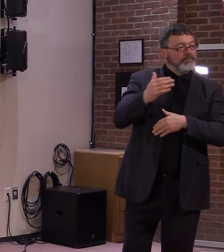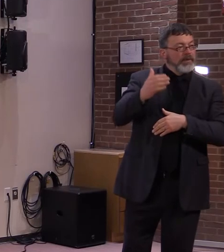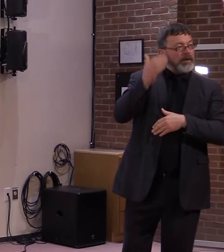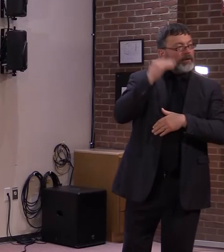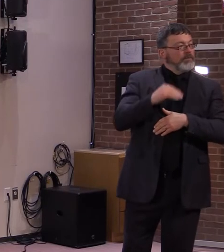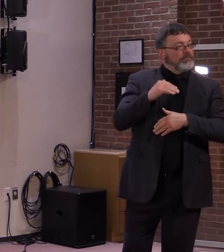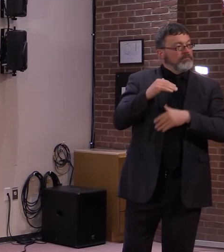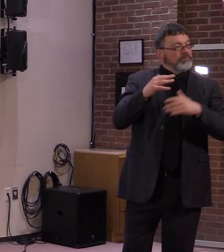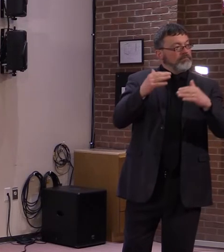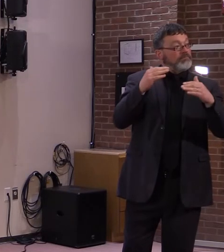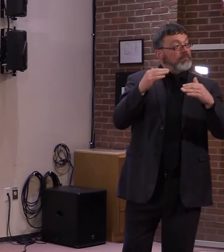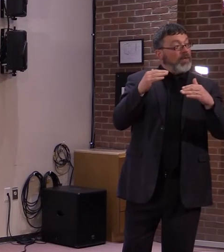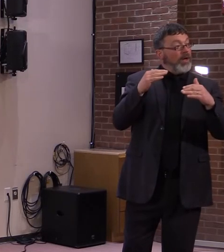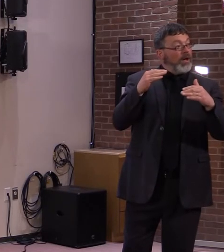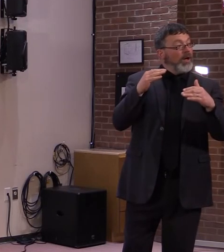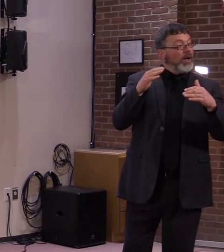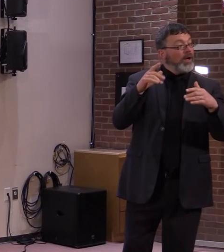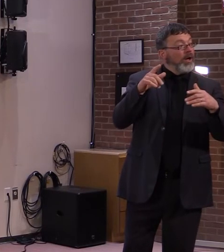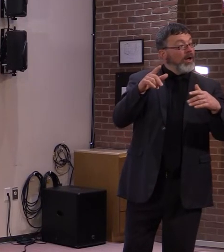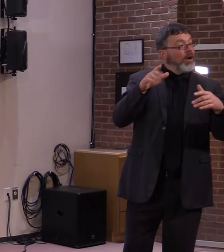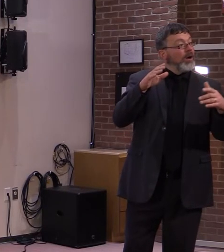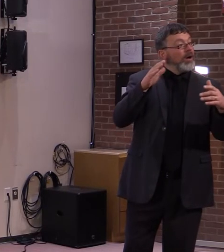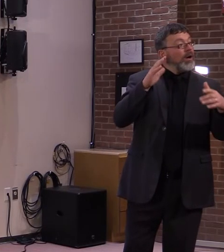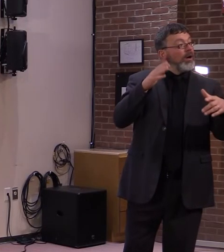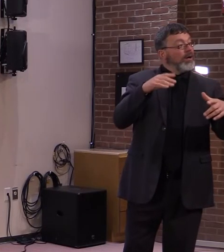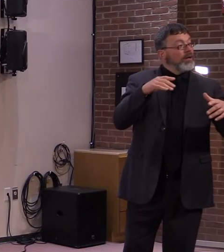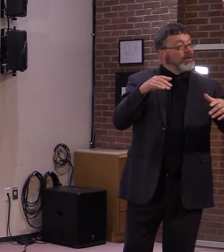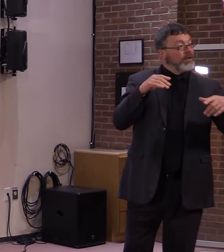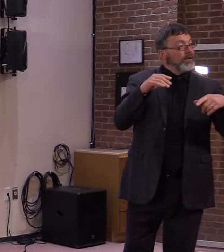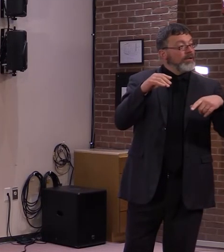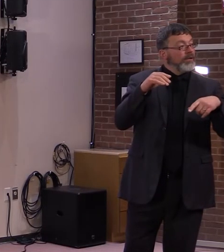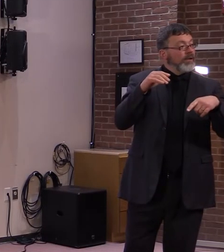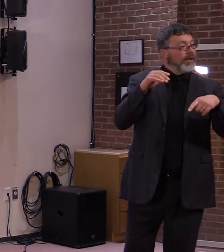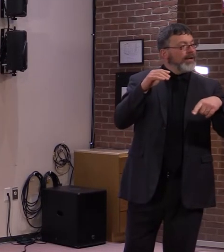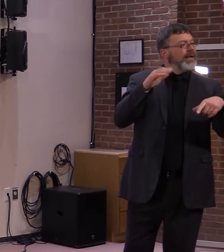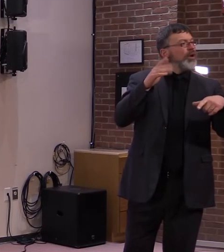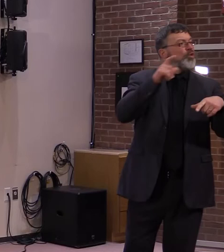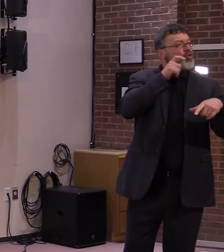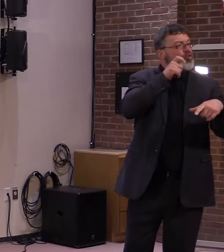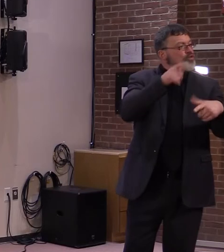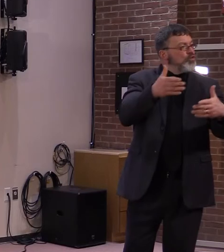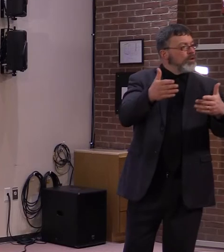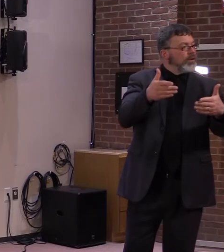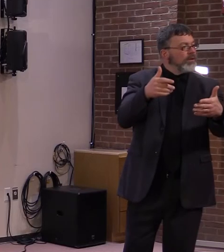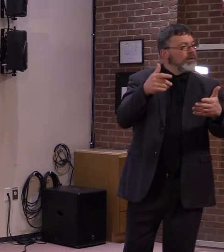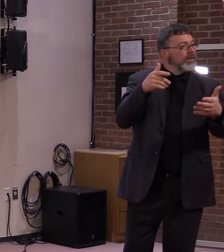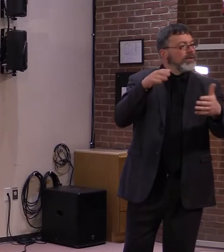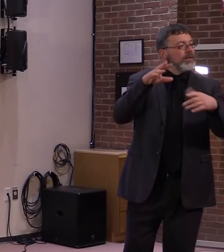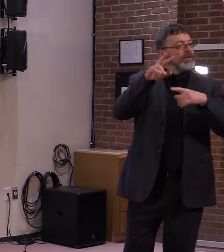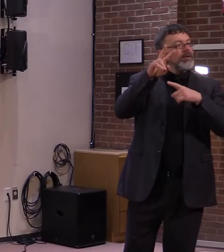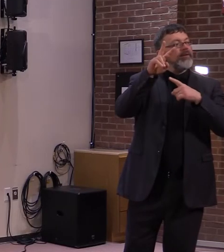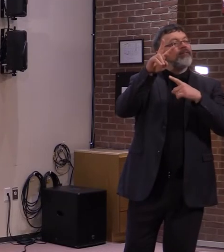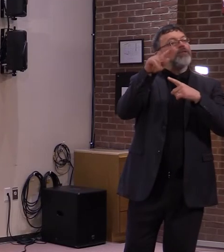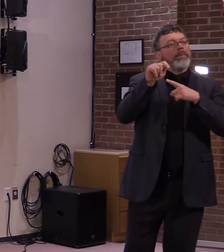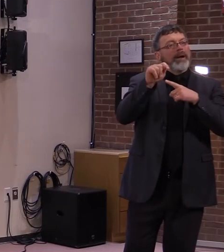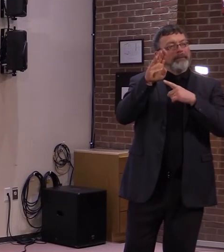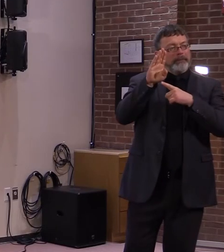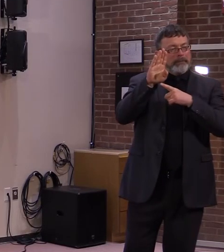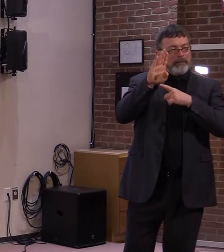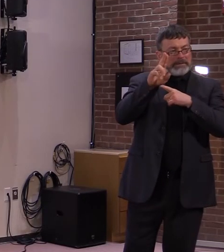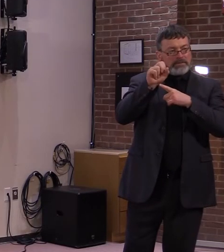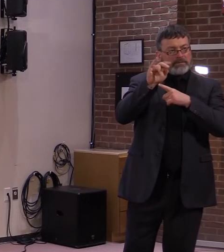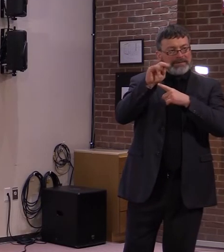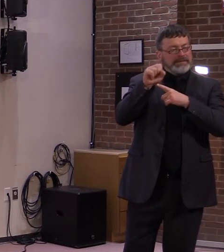Hi, Governor. You know, the President has received a lot of pressure on releasing some vaccine for other